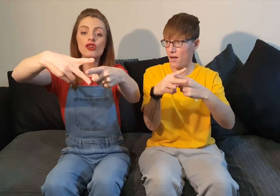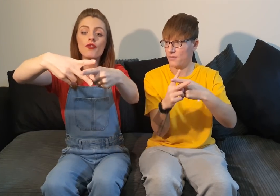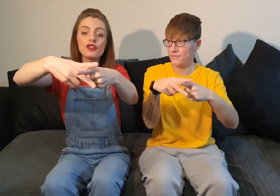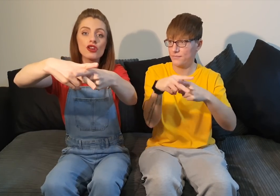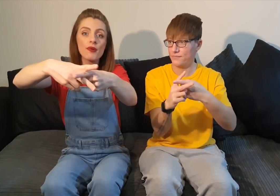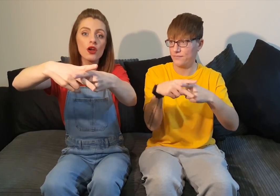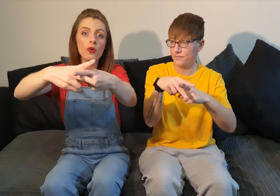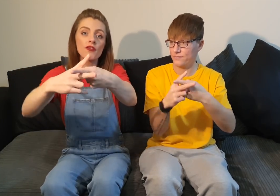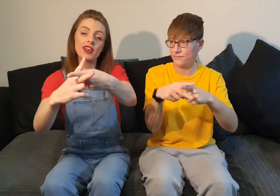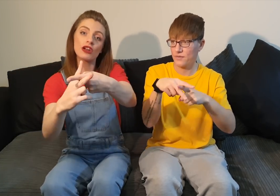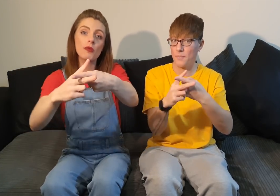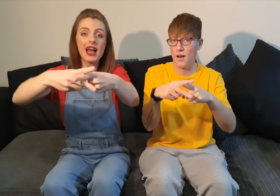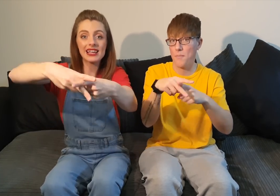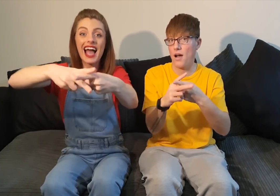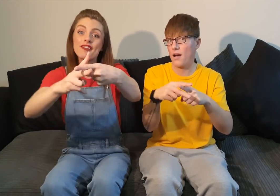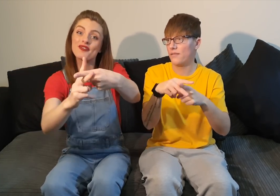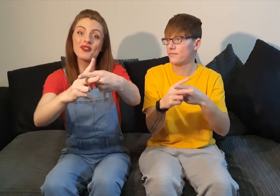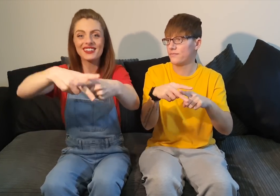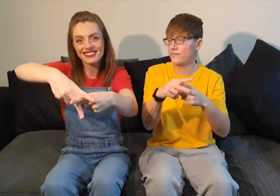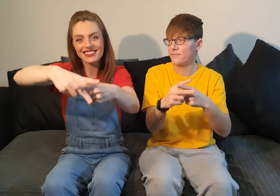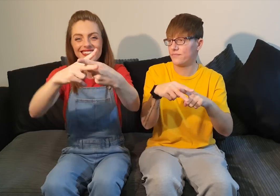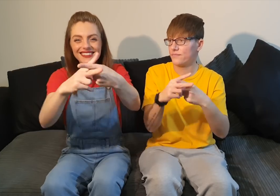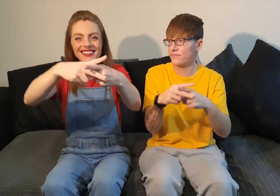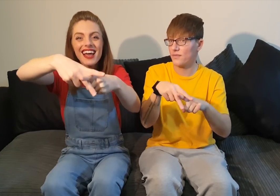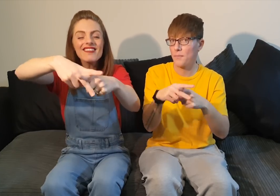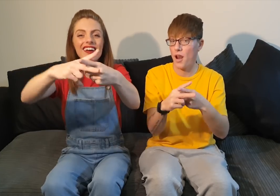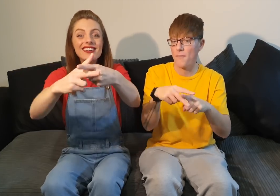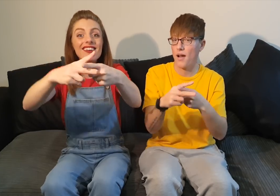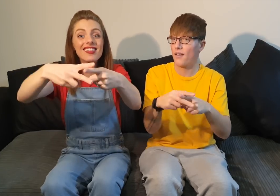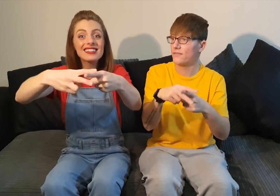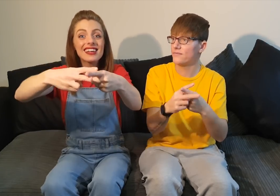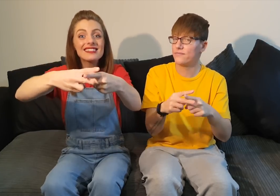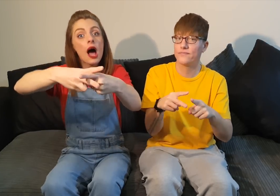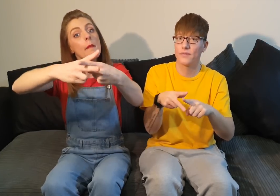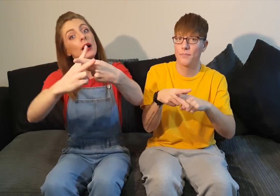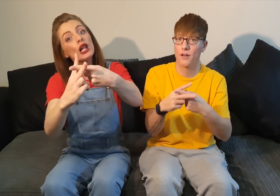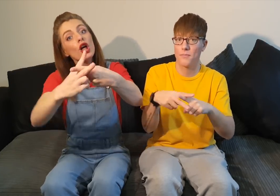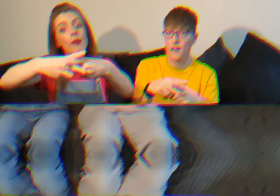over the top of your one finger go back and forward there we go this is plumber